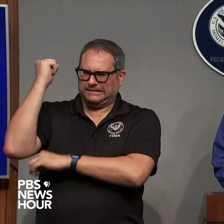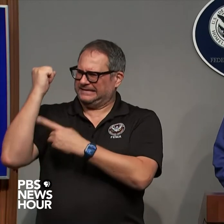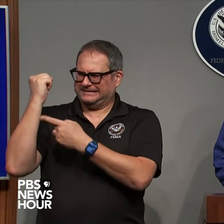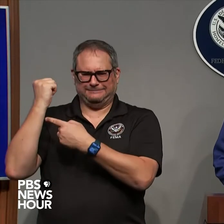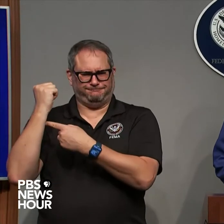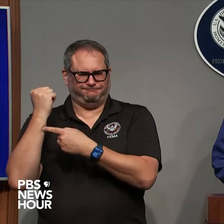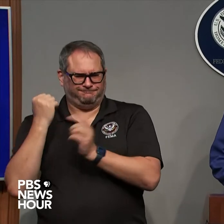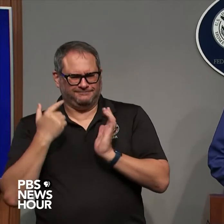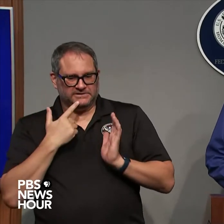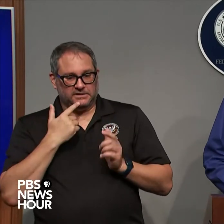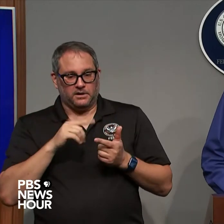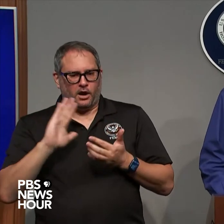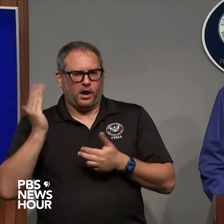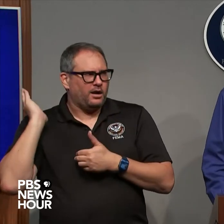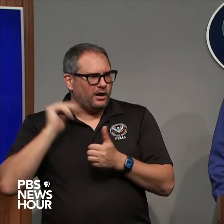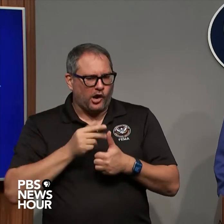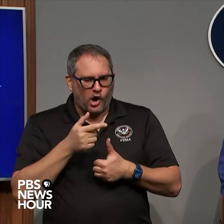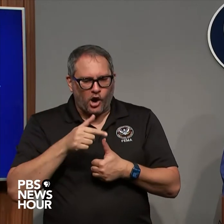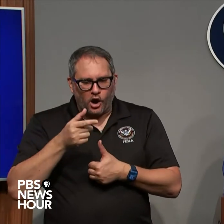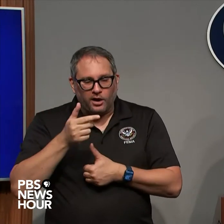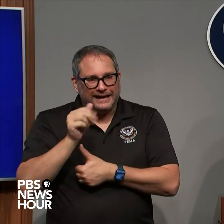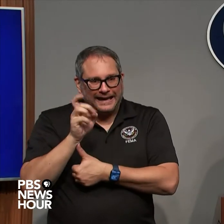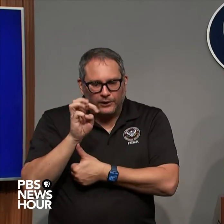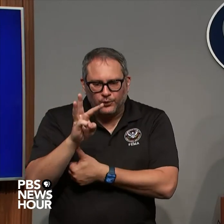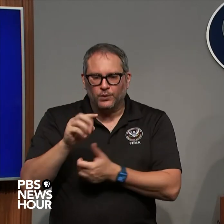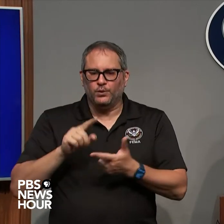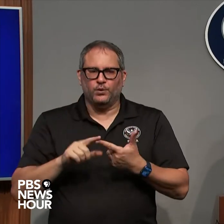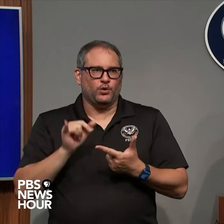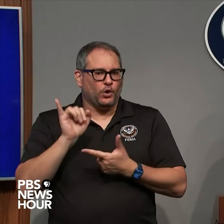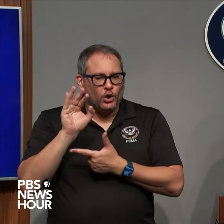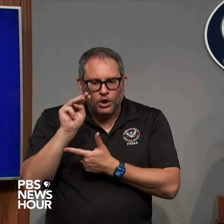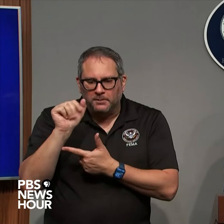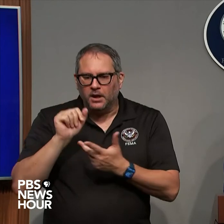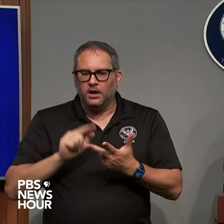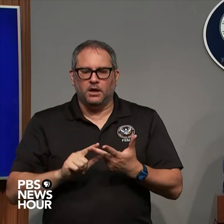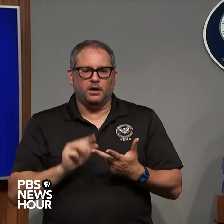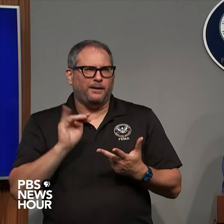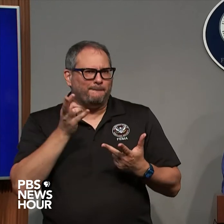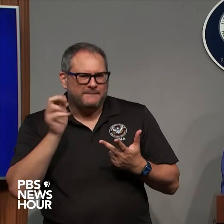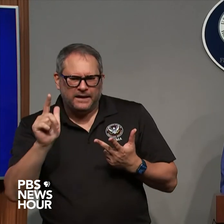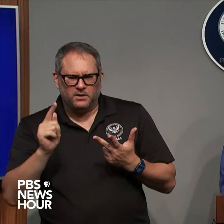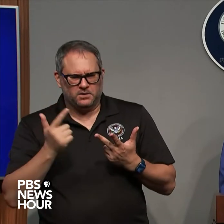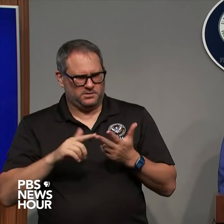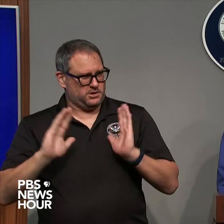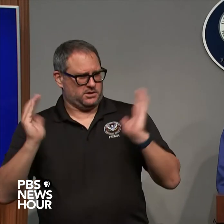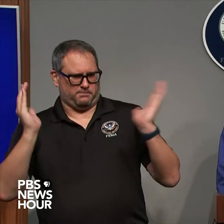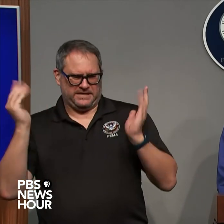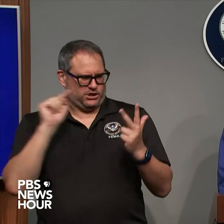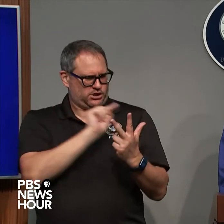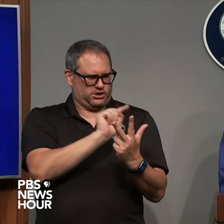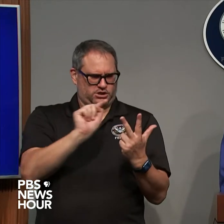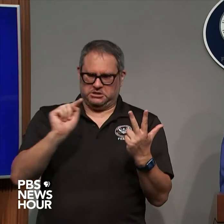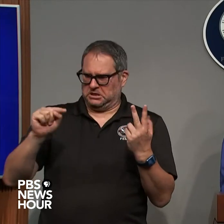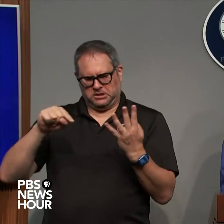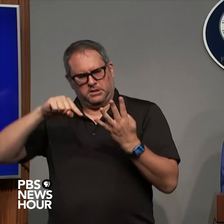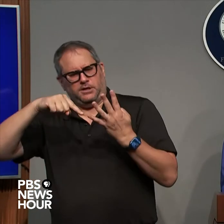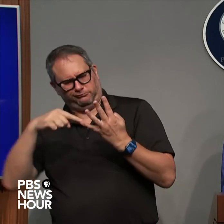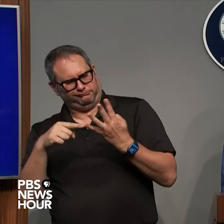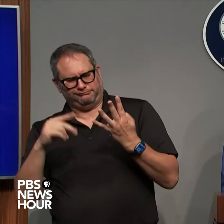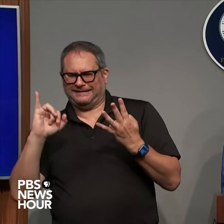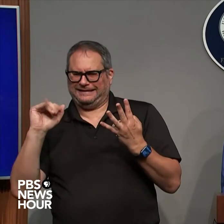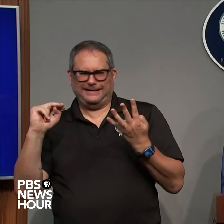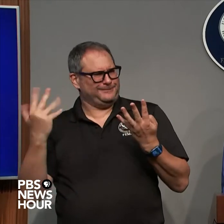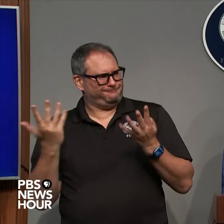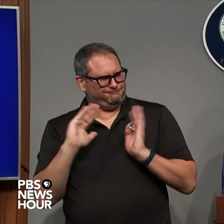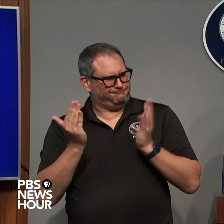doing the first comment I always try to